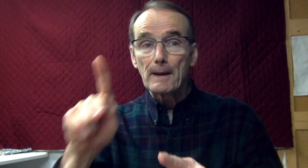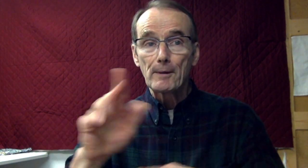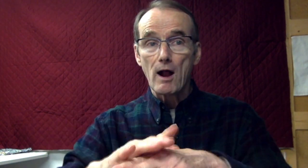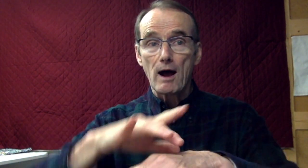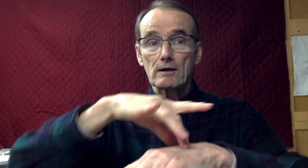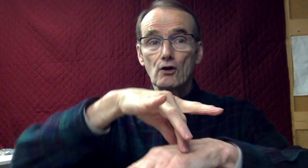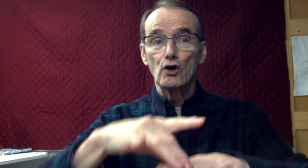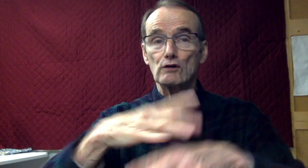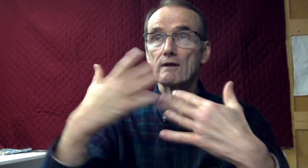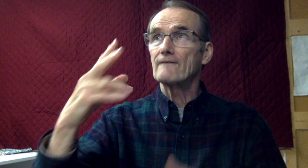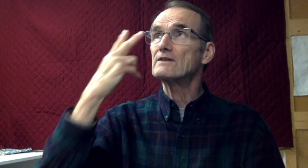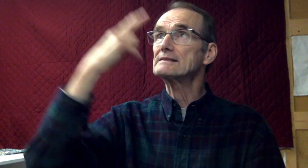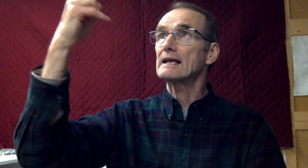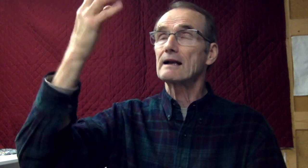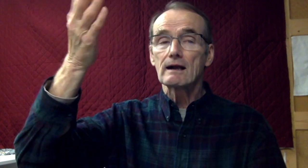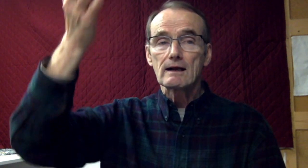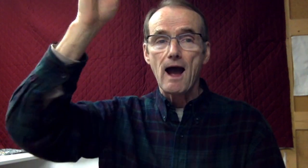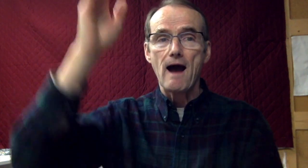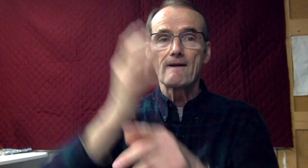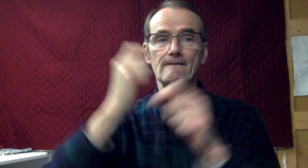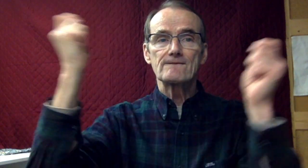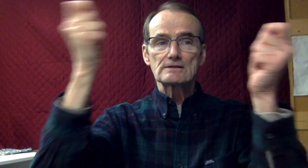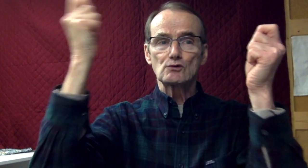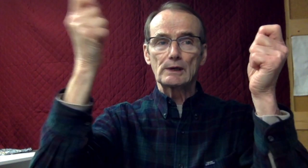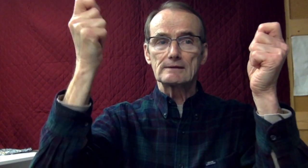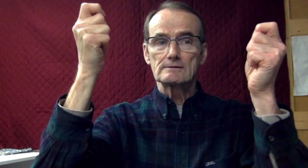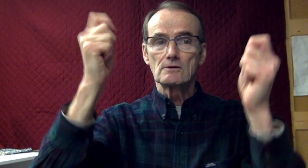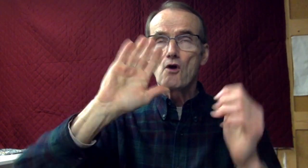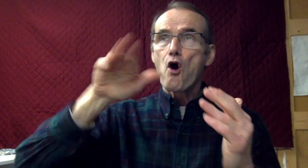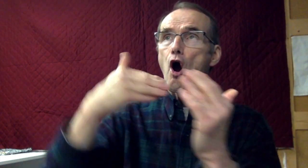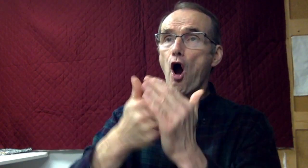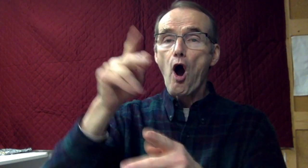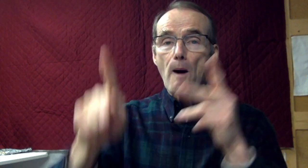All the ends of the earth have seen the salvation by our God.